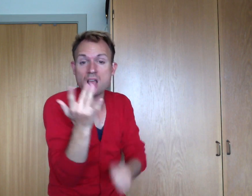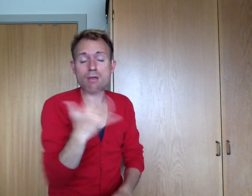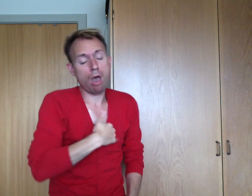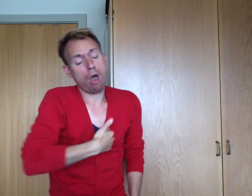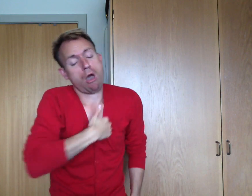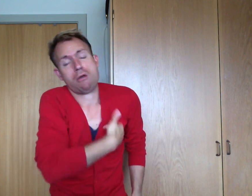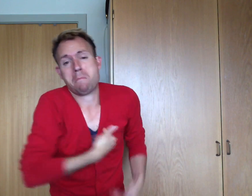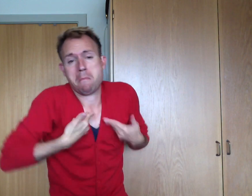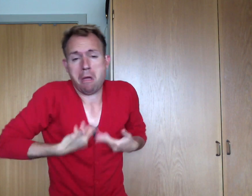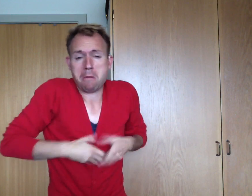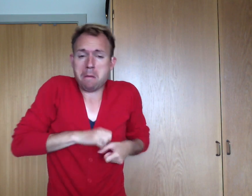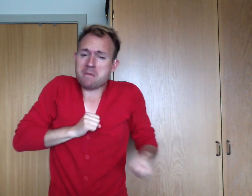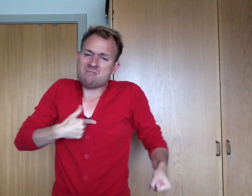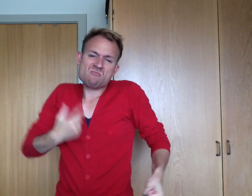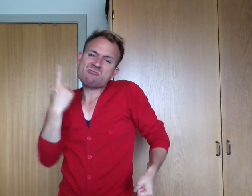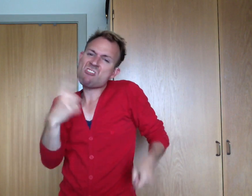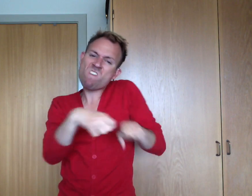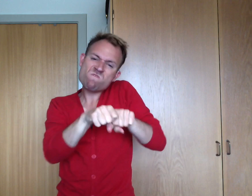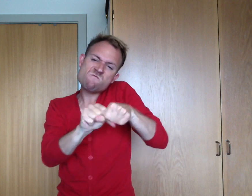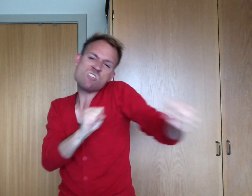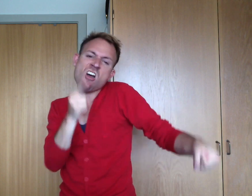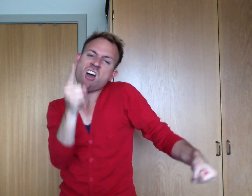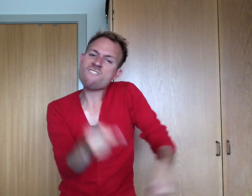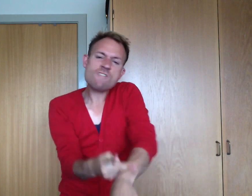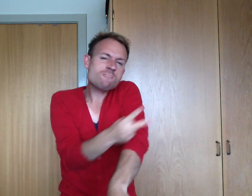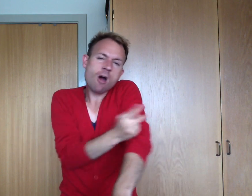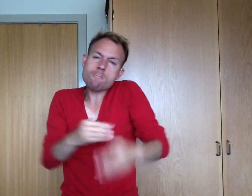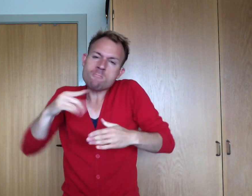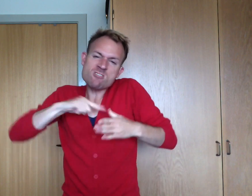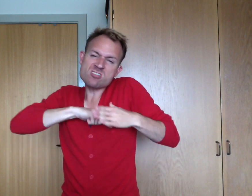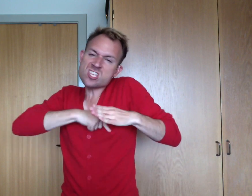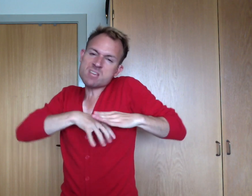to hurt me I just hurt you Even worse than so much deeper